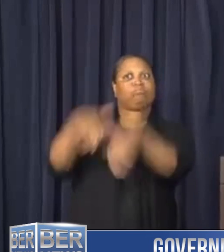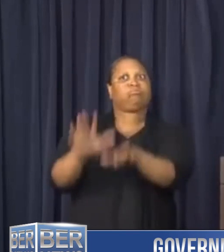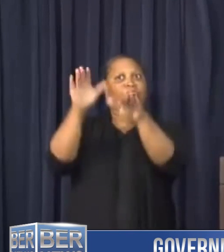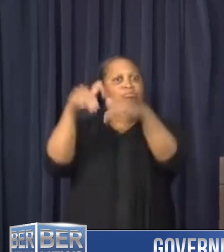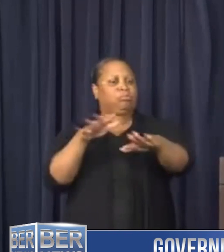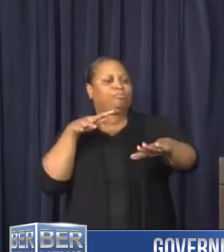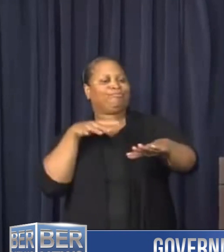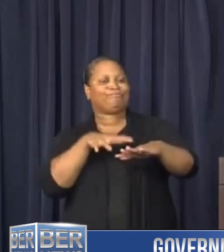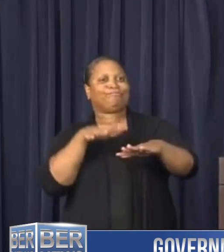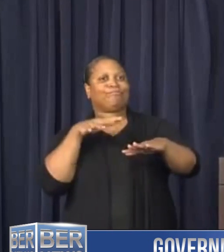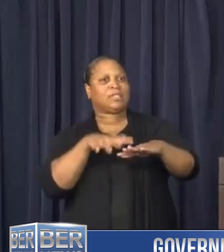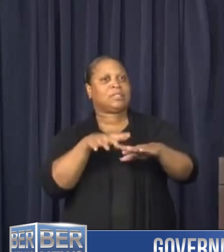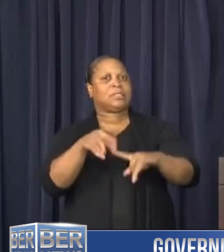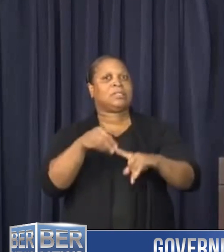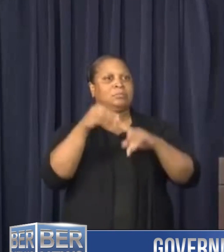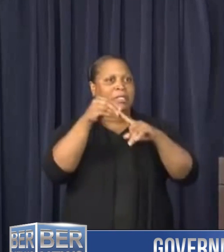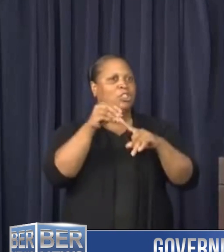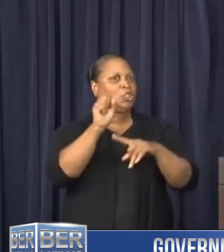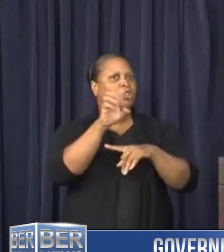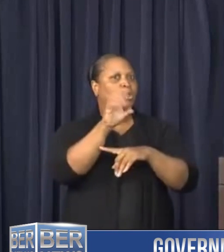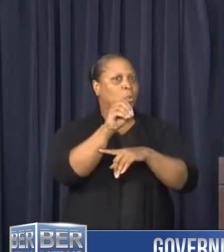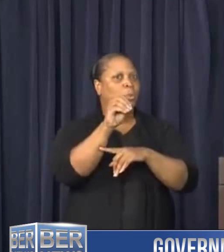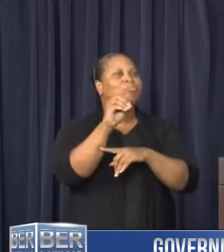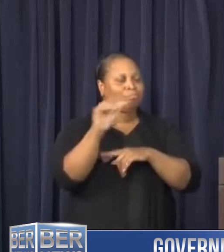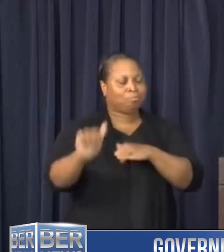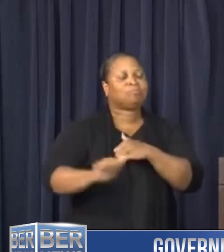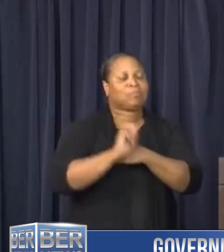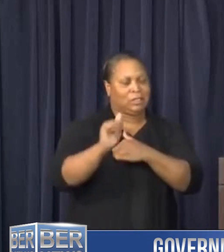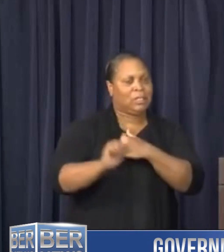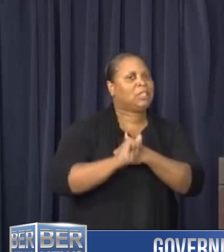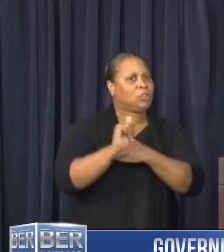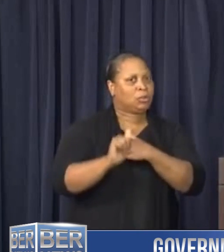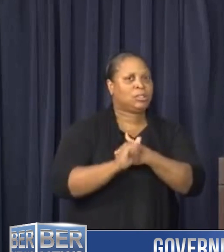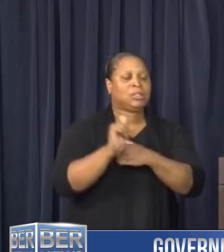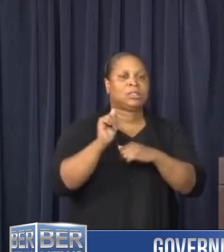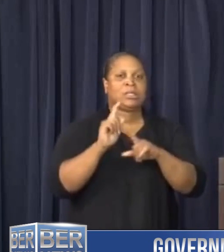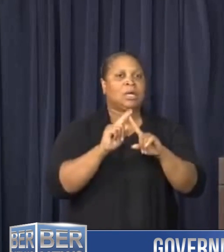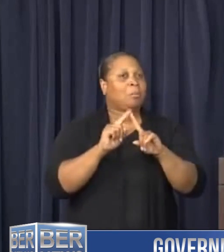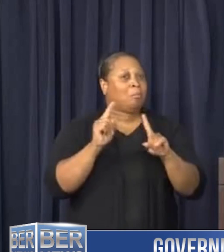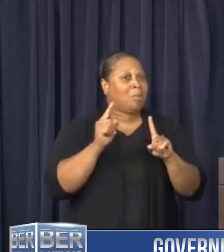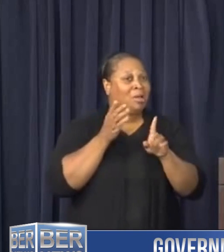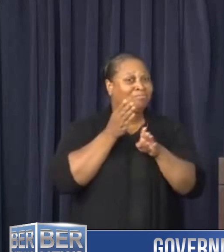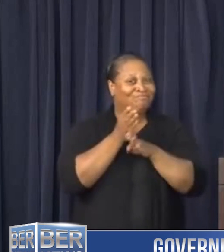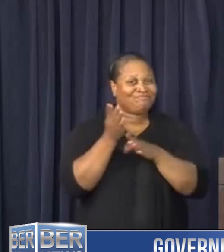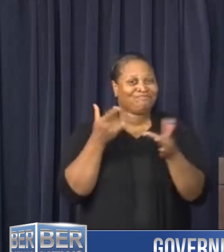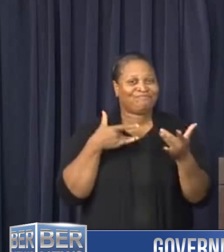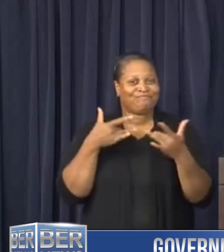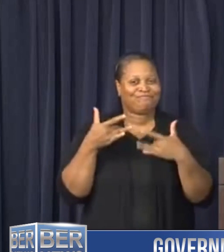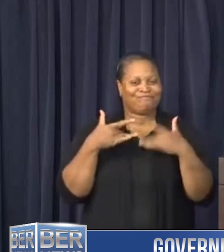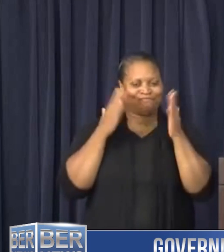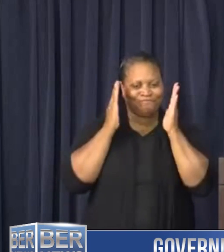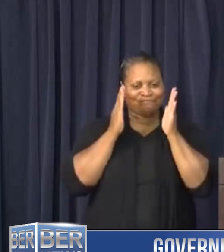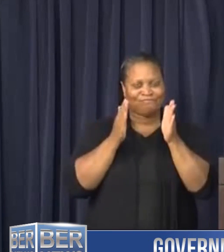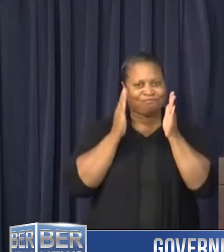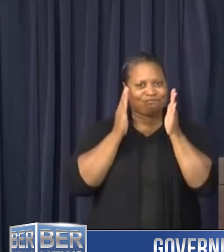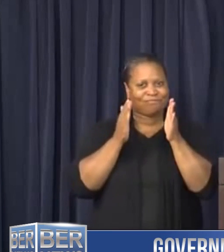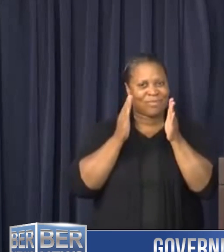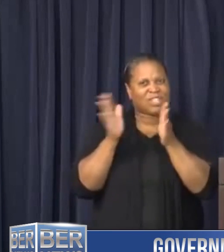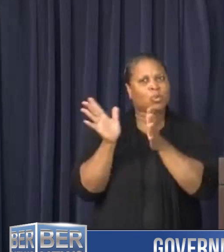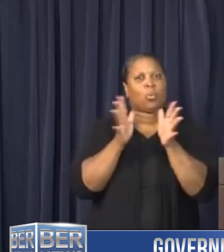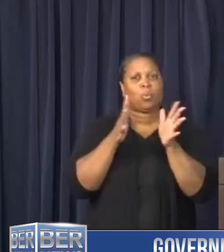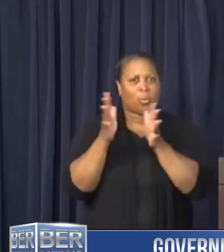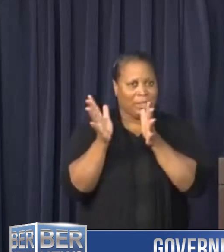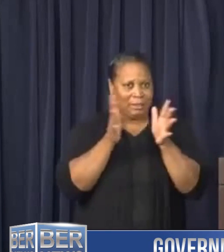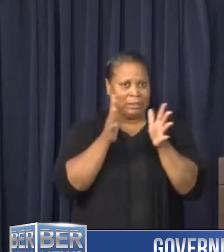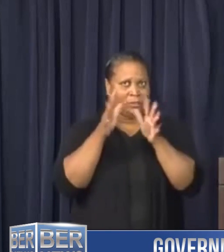the south shore especially, so that is certainly dangerous. But the main concern obviously is the winds